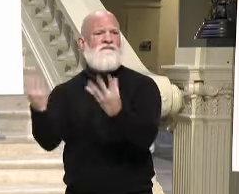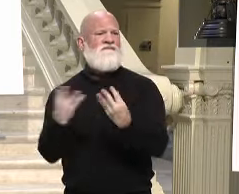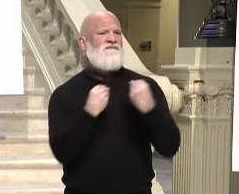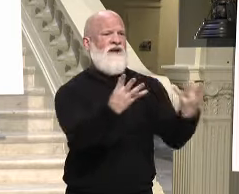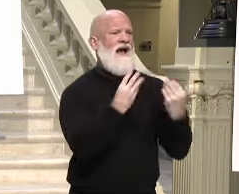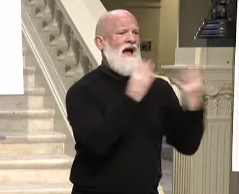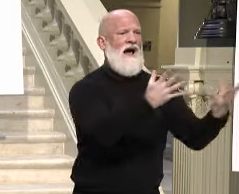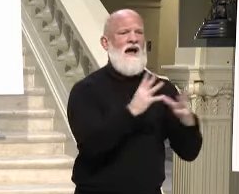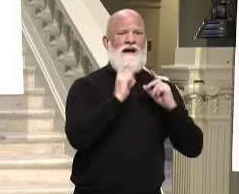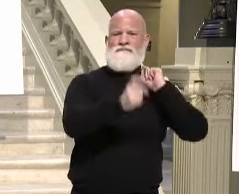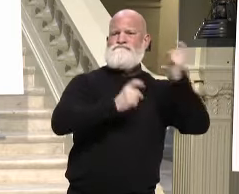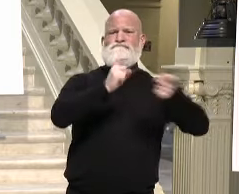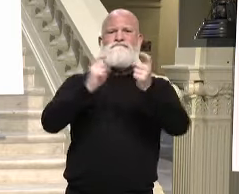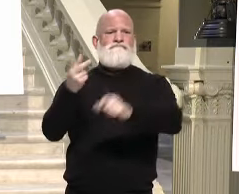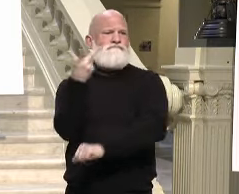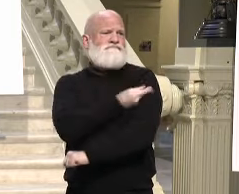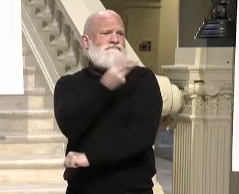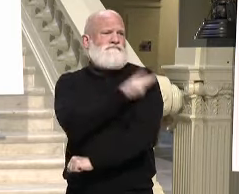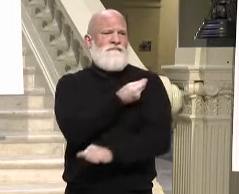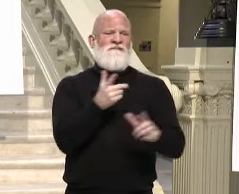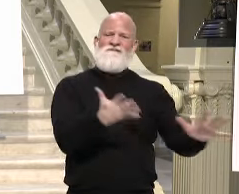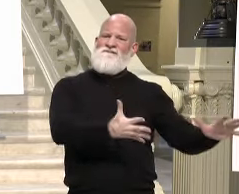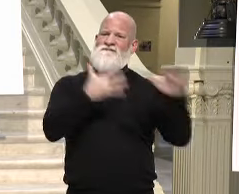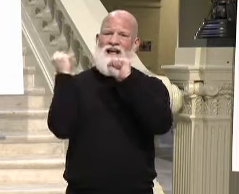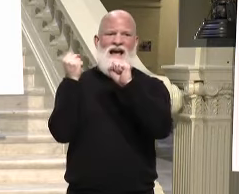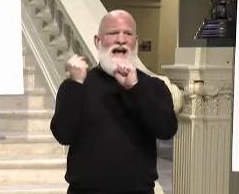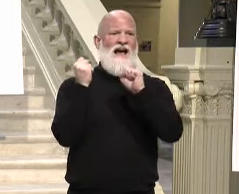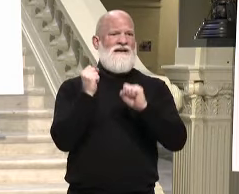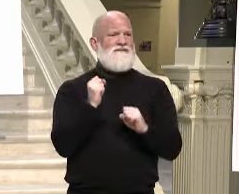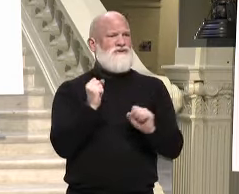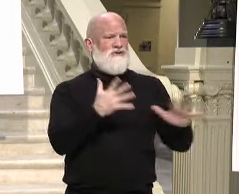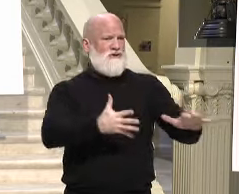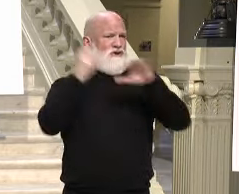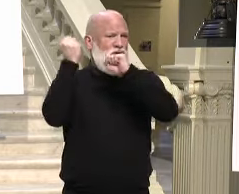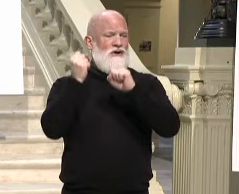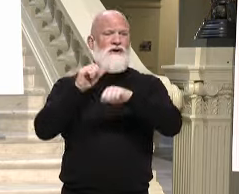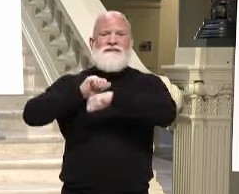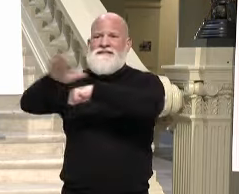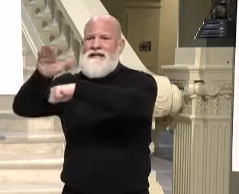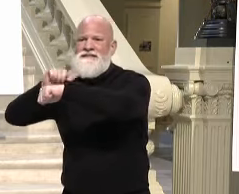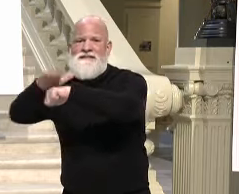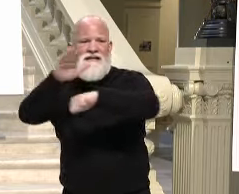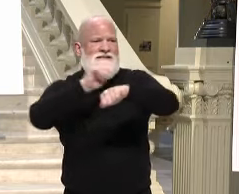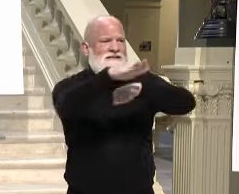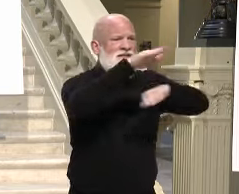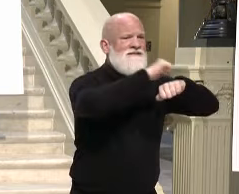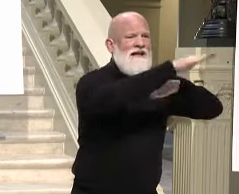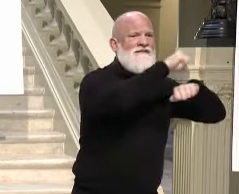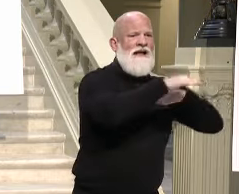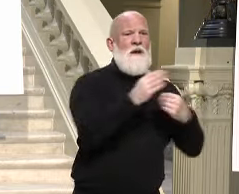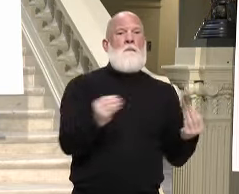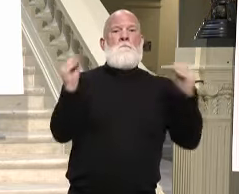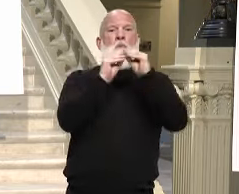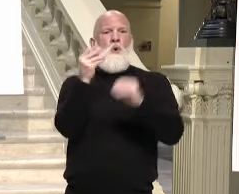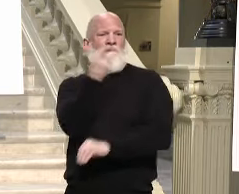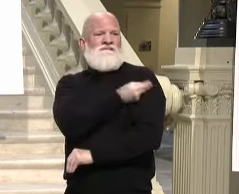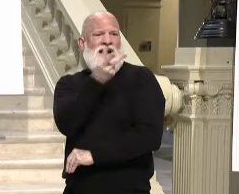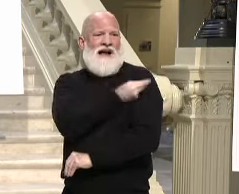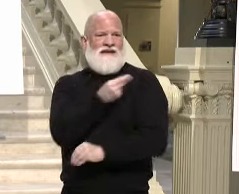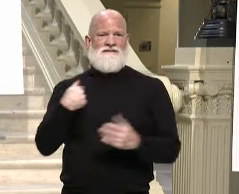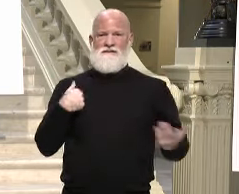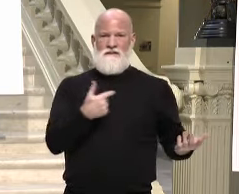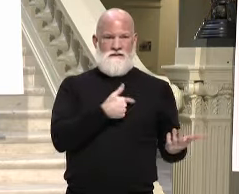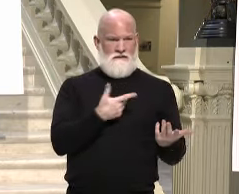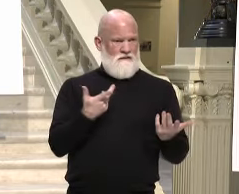sites or send, you know, more vaccines to parts of the state where quite honestly we haven't had to do max vast vaccination